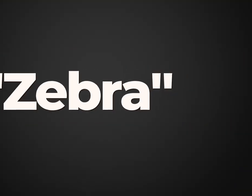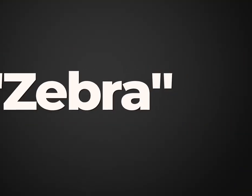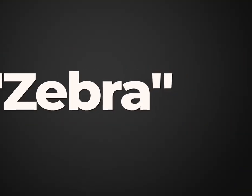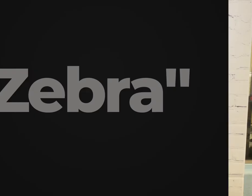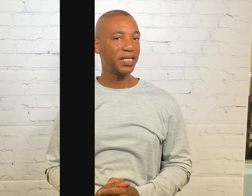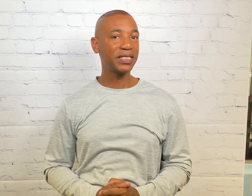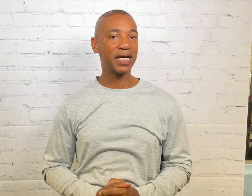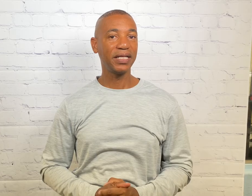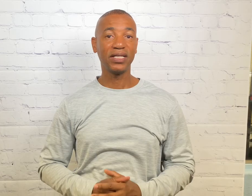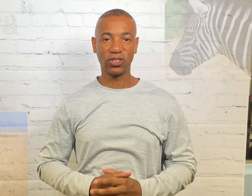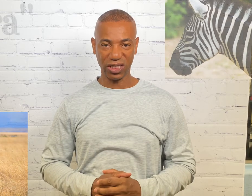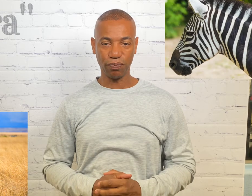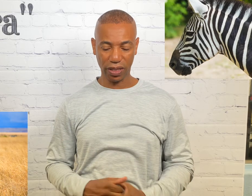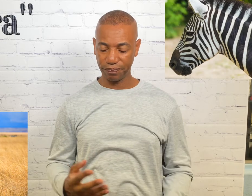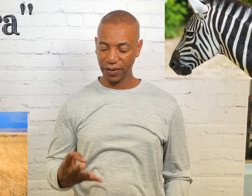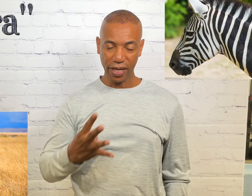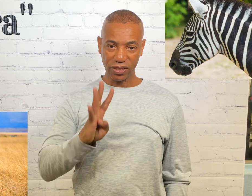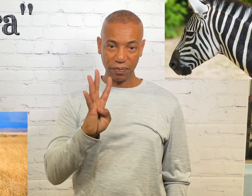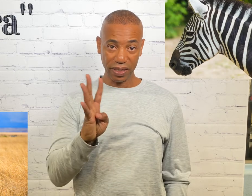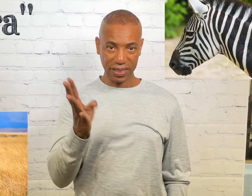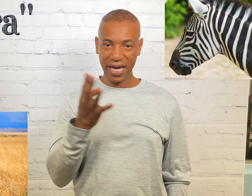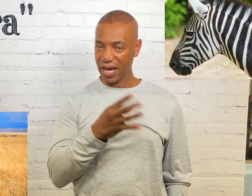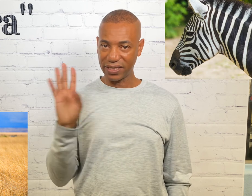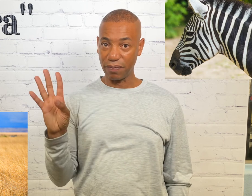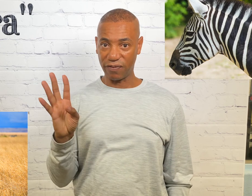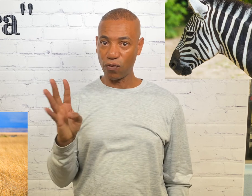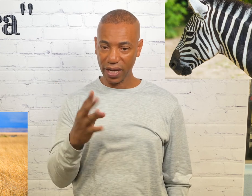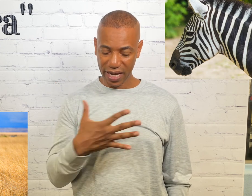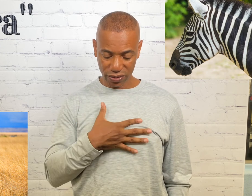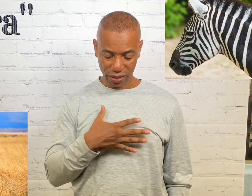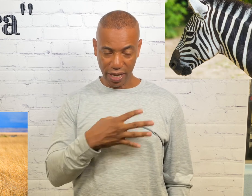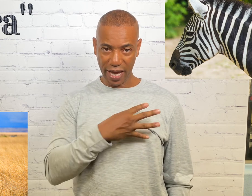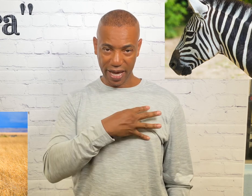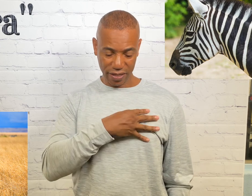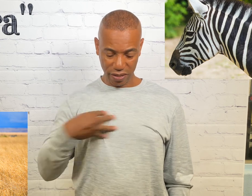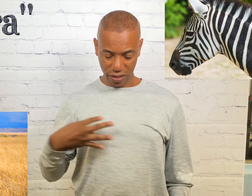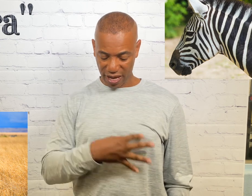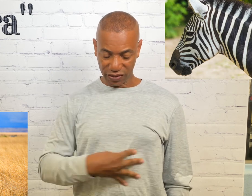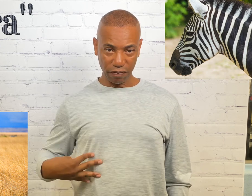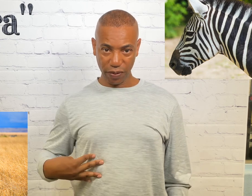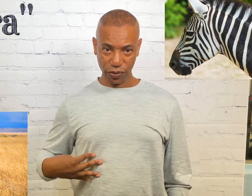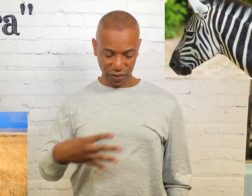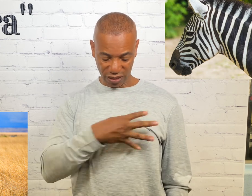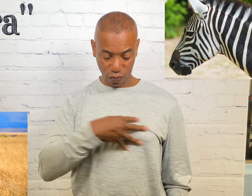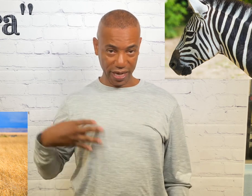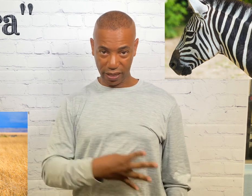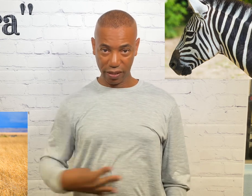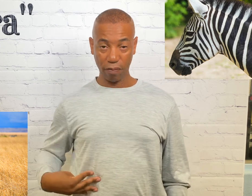For the next sign it's zebra. Simply take I say my four hands and I've seen people do it this way. But